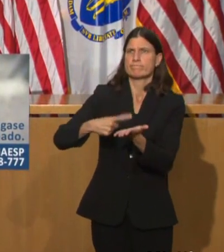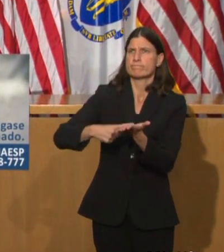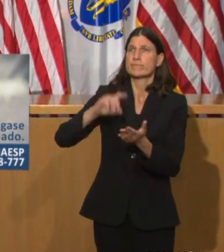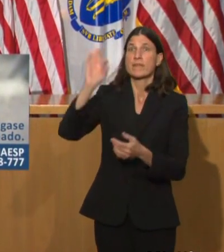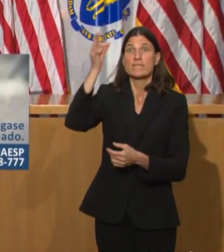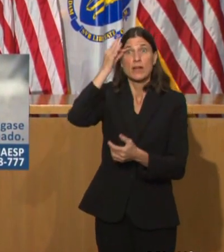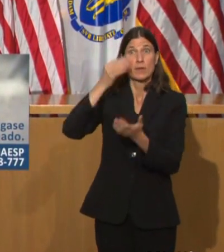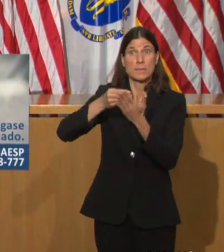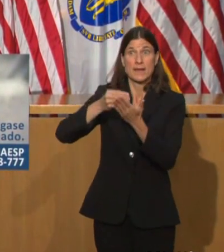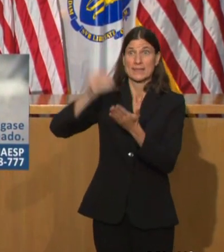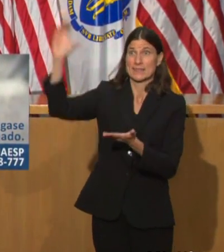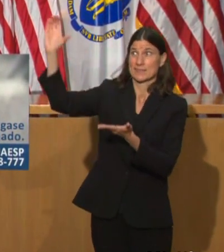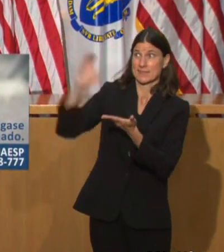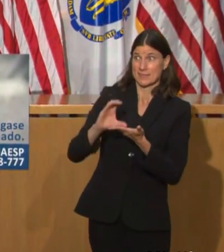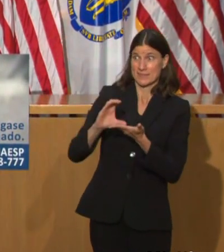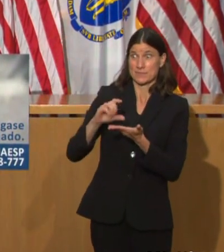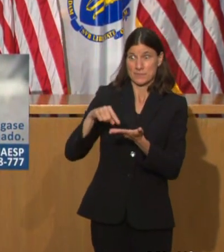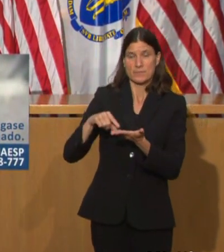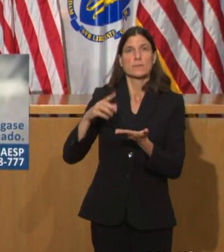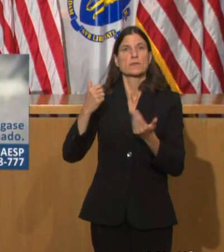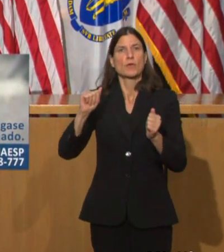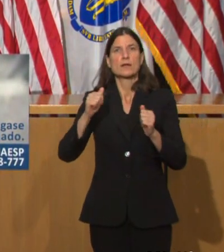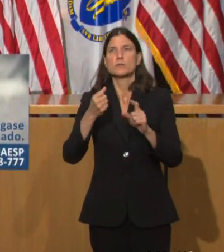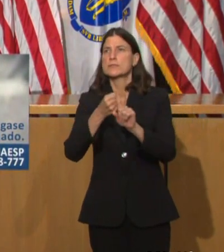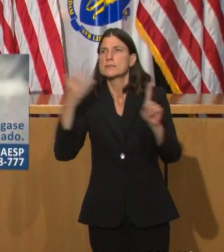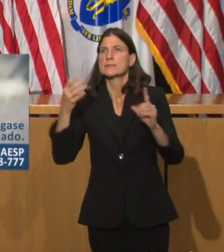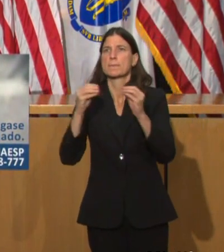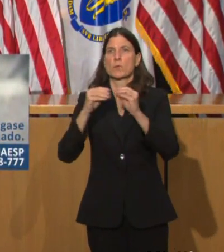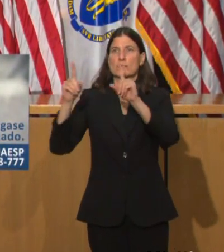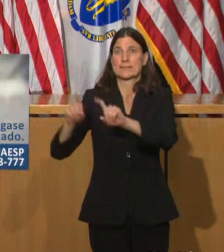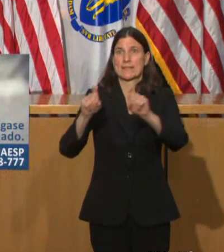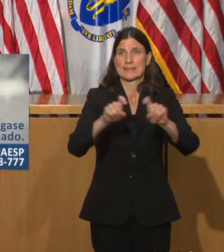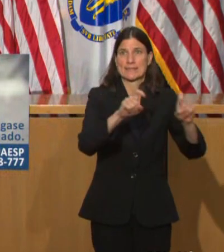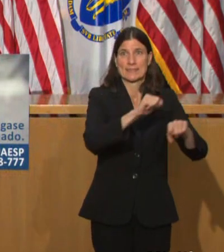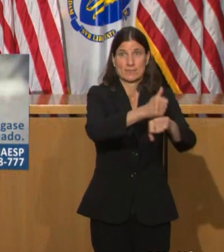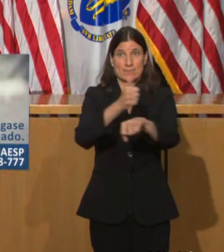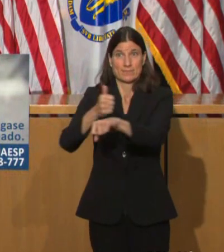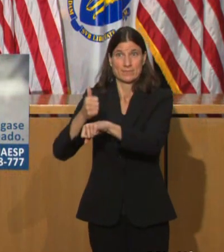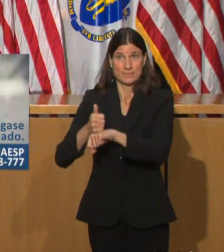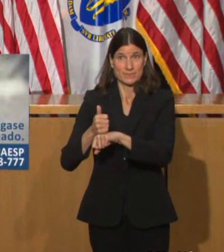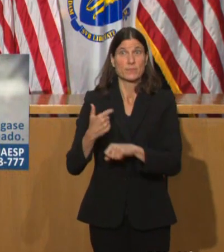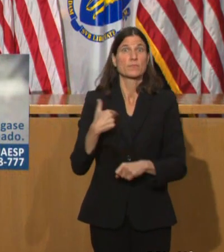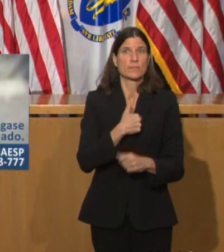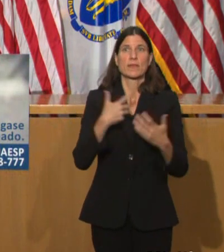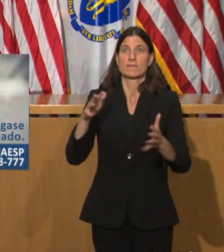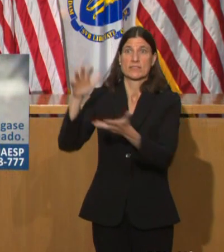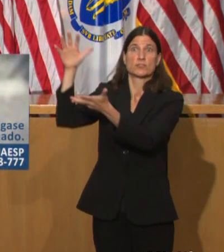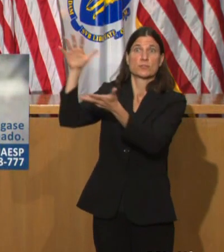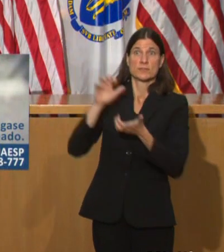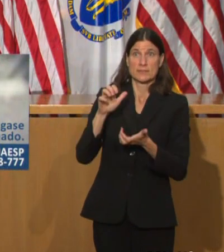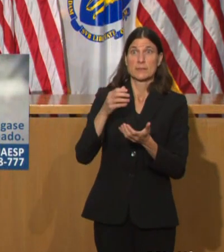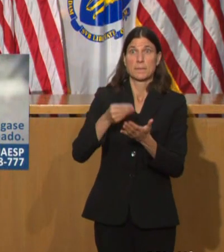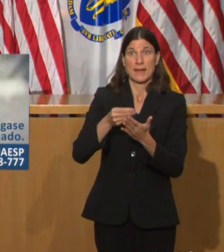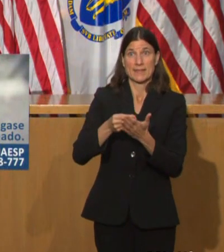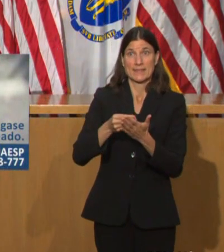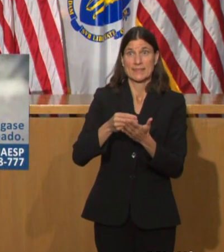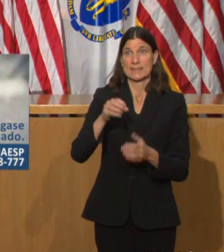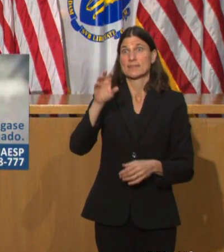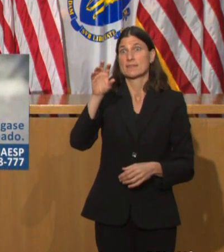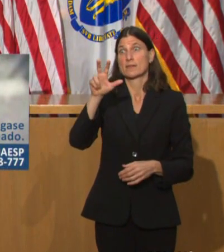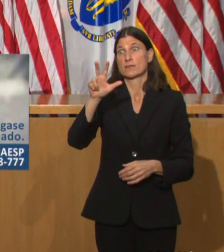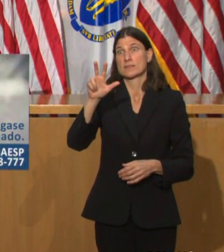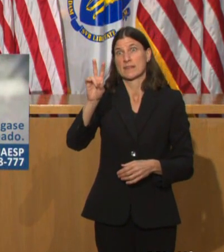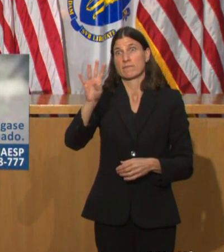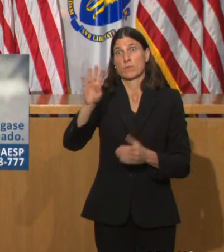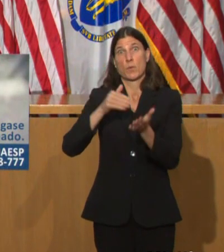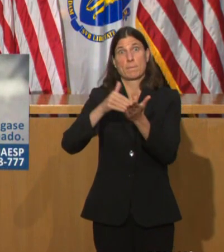in federal funding, the Commonwealth plans to increase lab testing capacity to 45,000 tests a day by the end